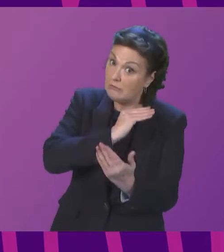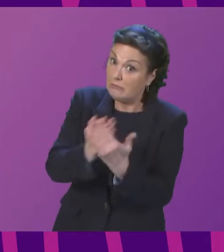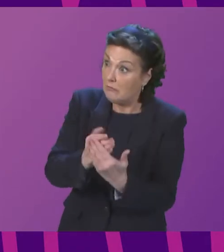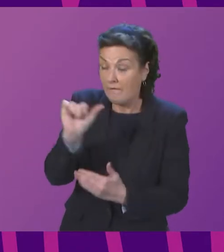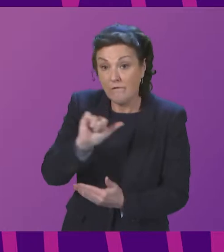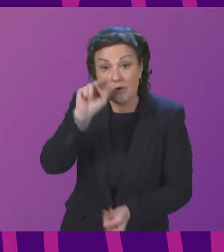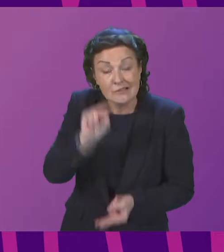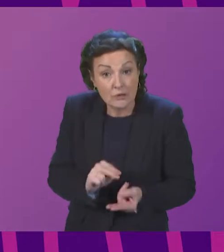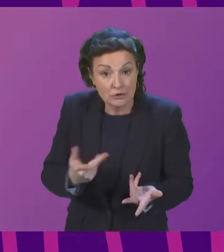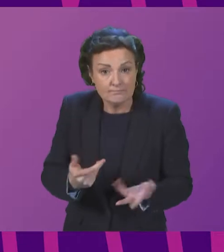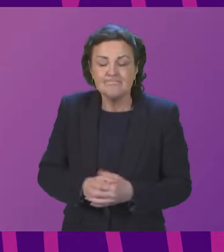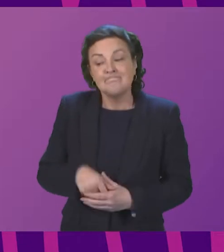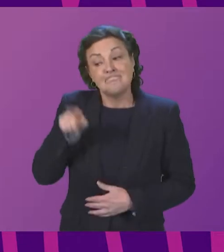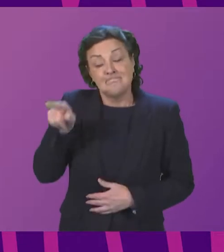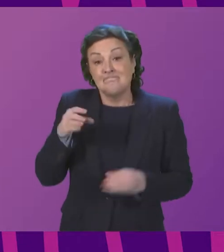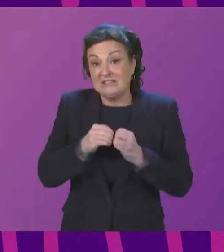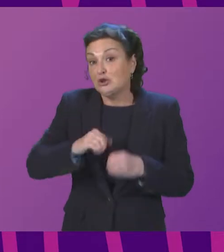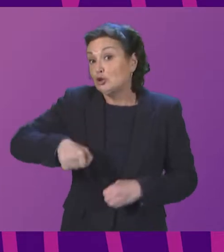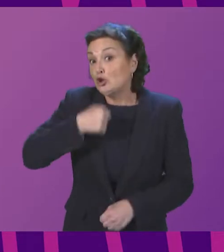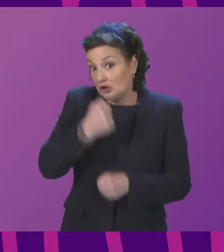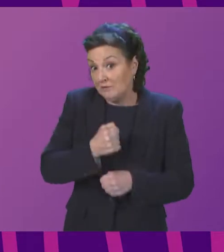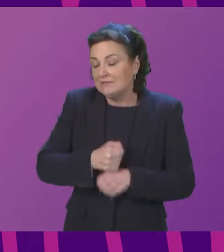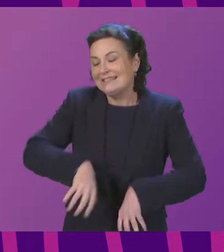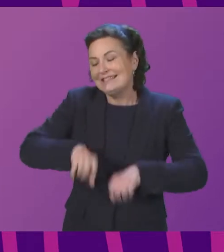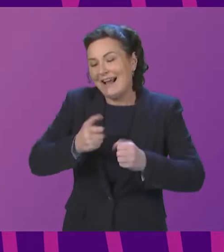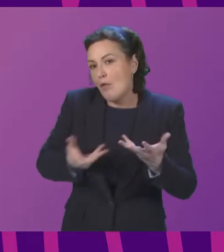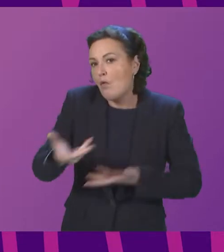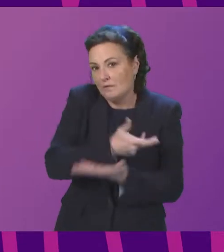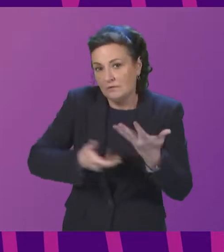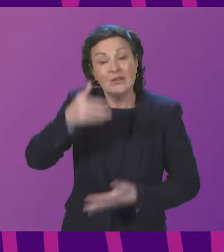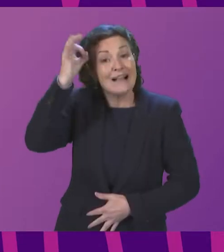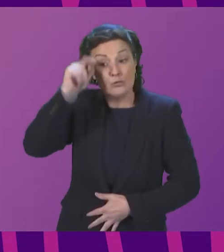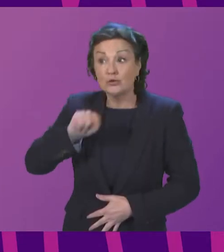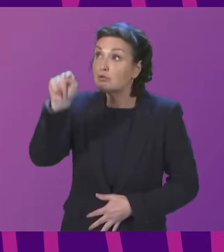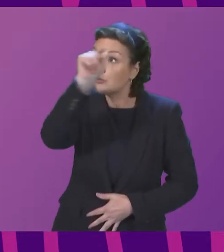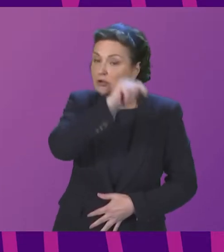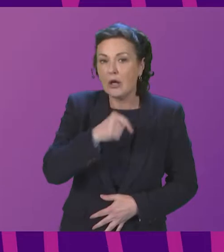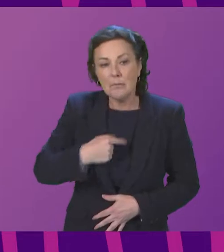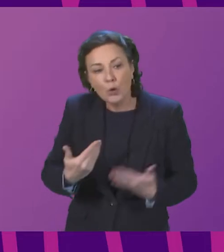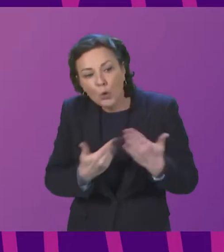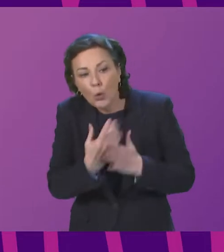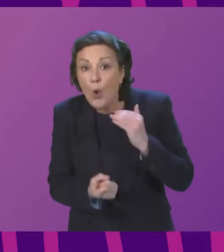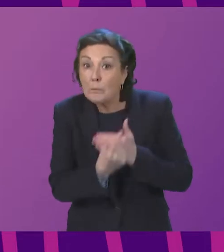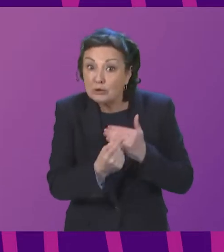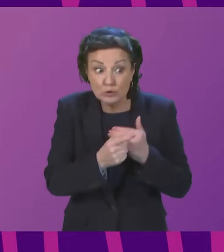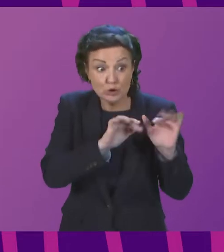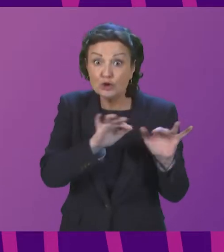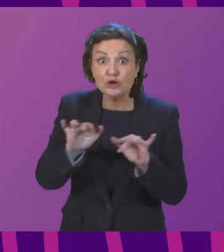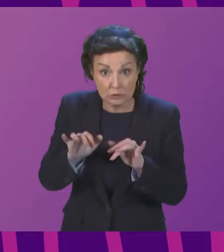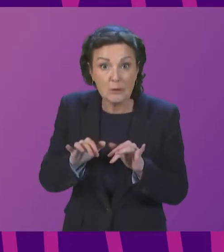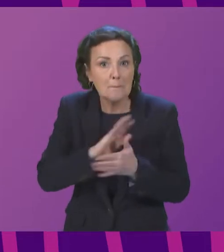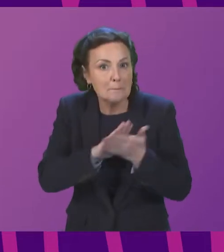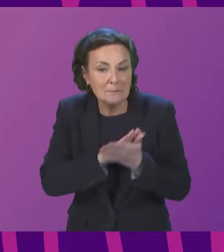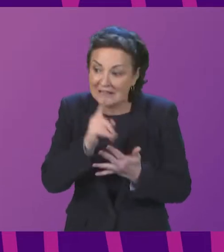Scotland states that the Scottish Government has commenced conversations with local authorities about opportunities that might exist to make